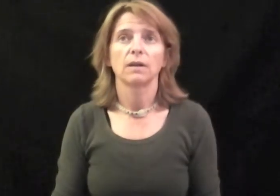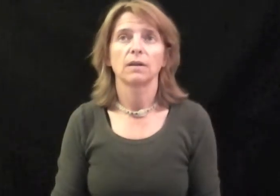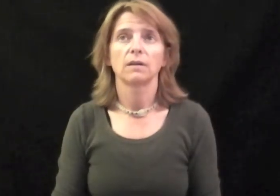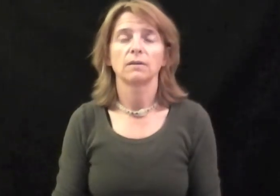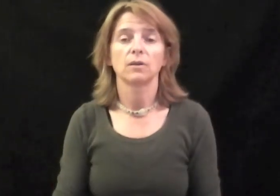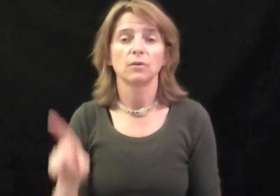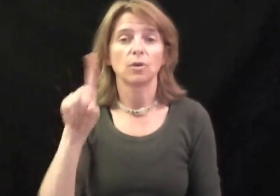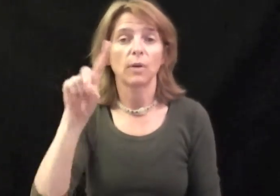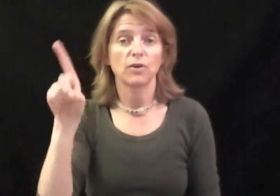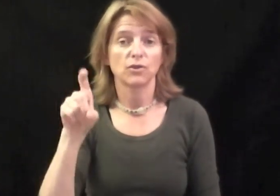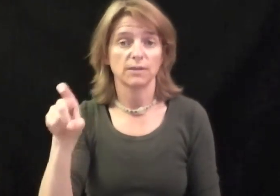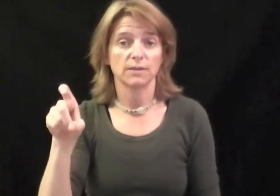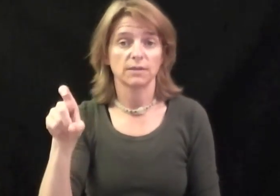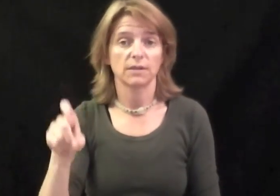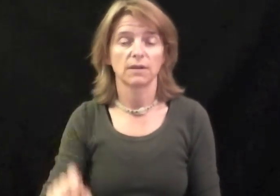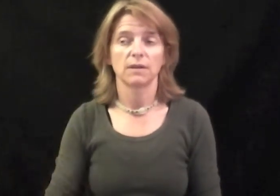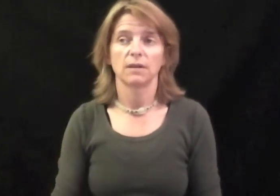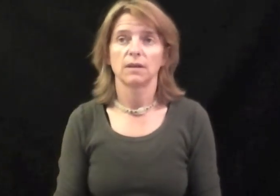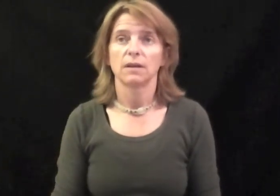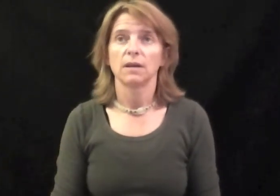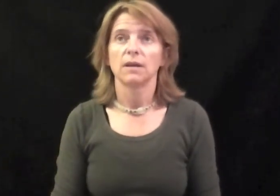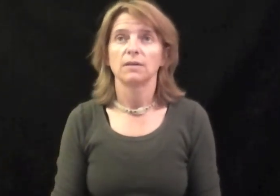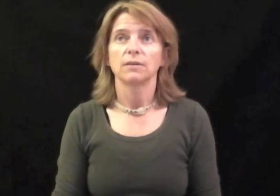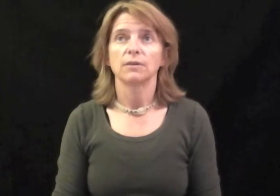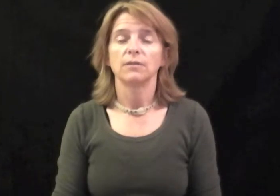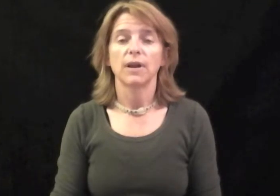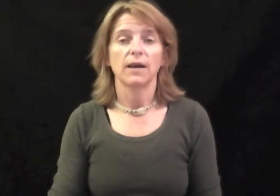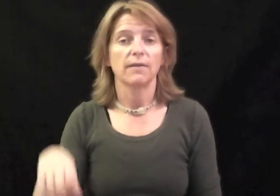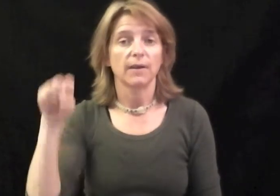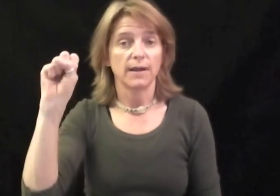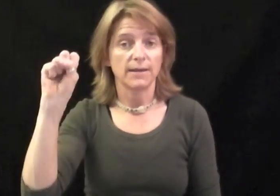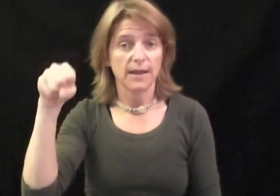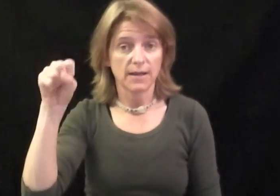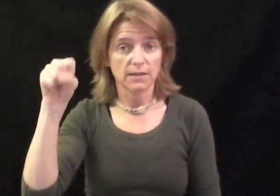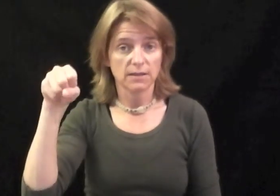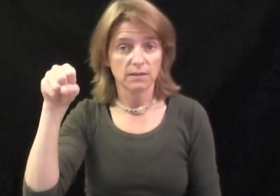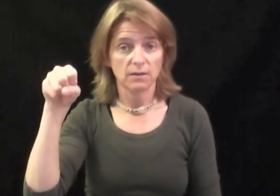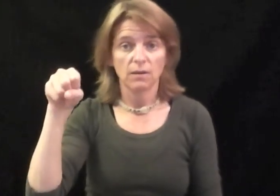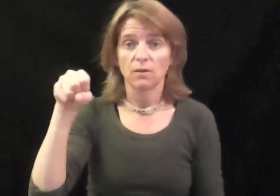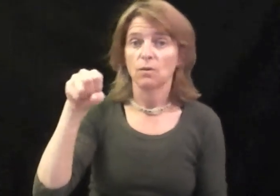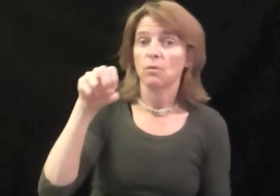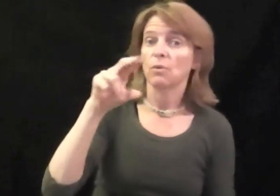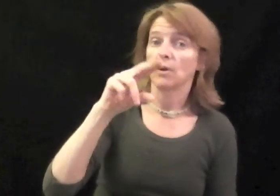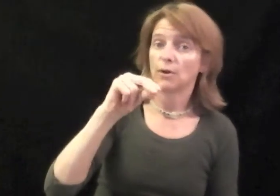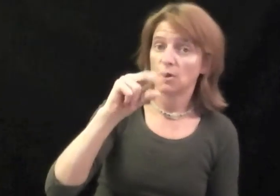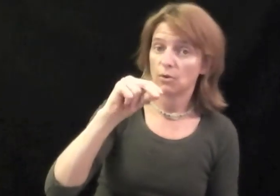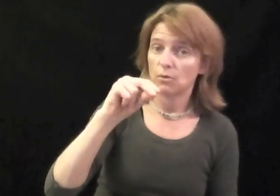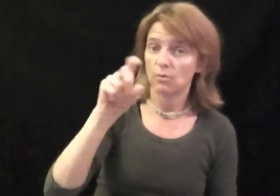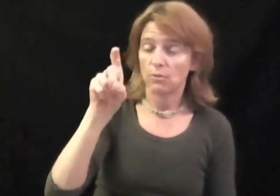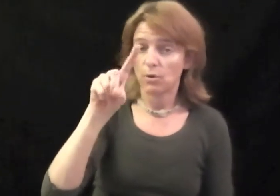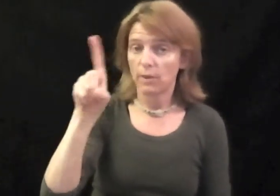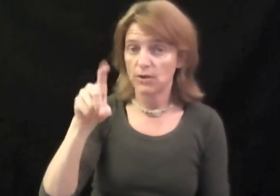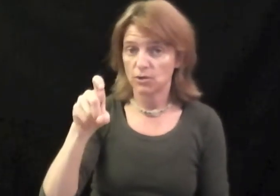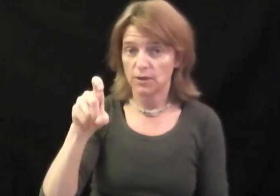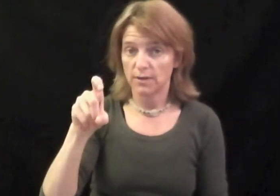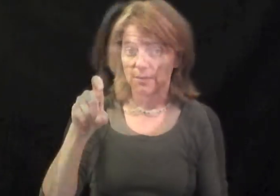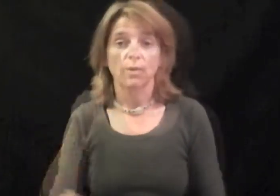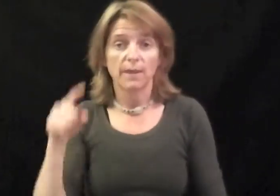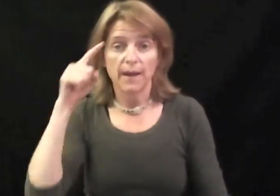So, questions. So, if you have a yes or a no question, you want the